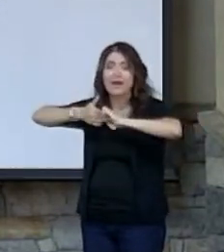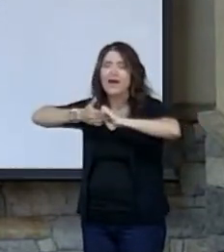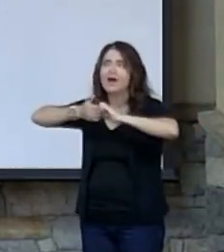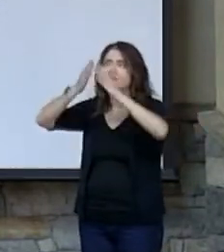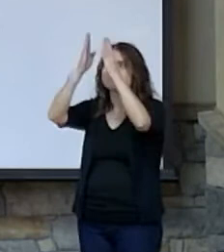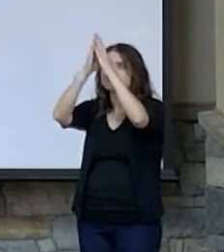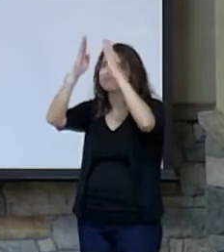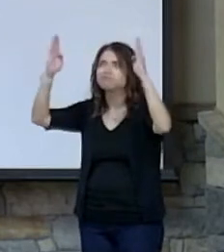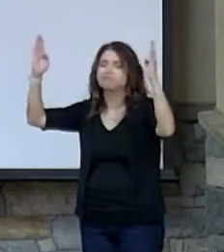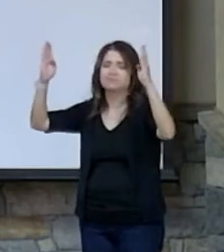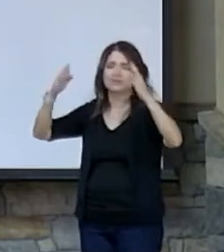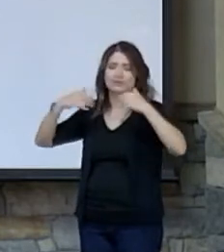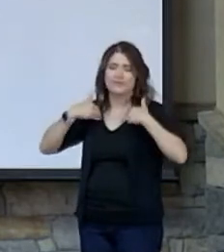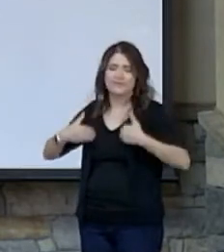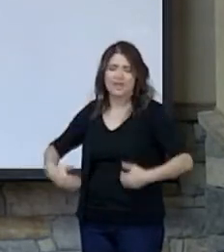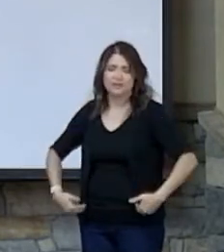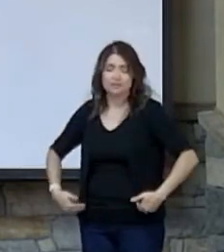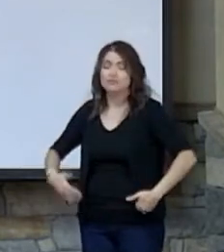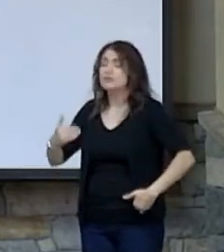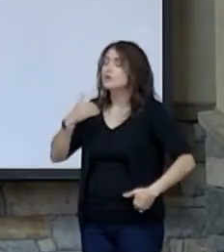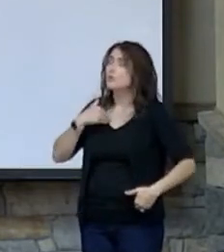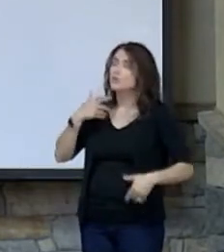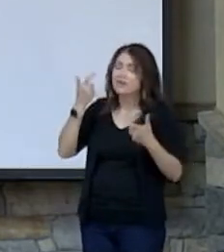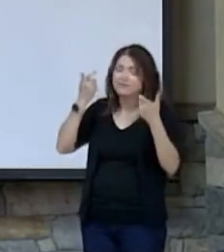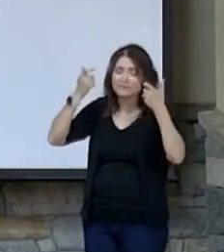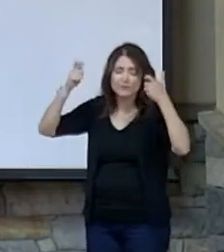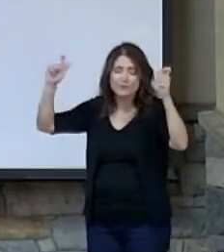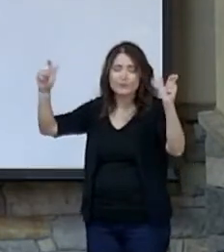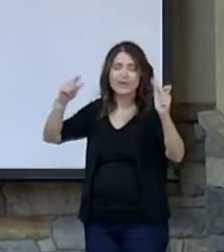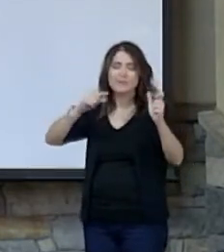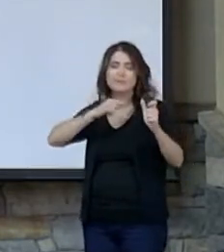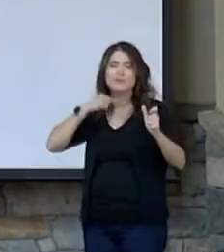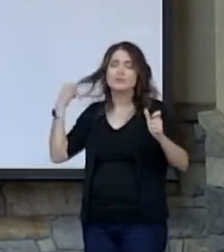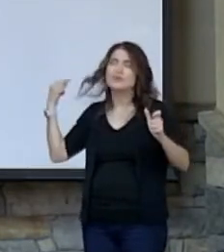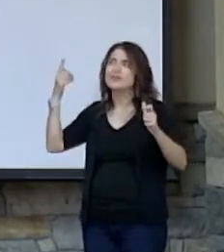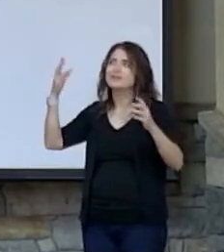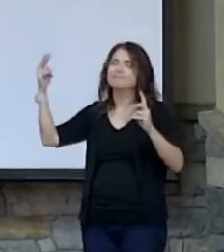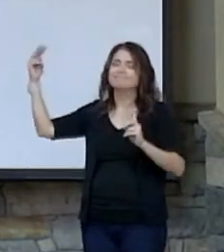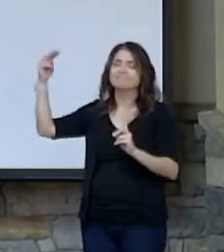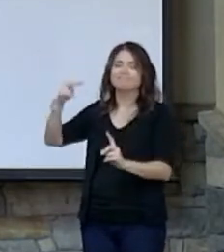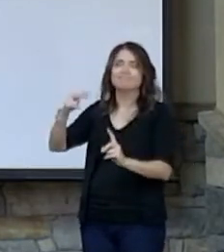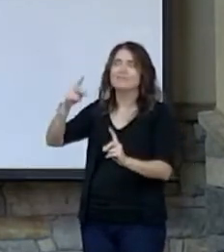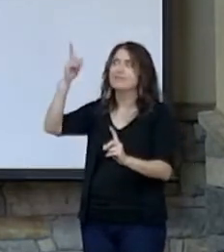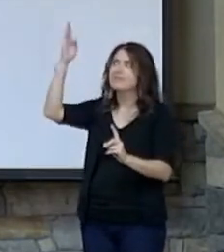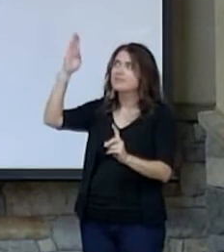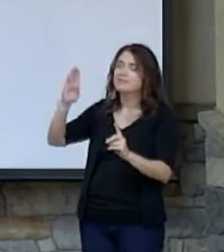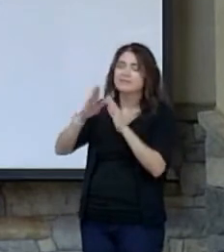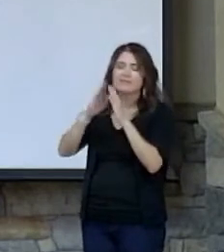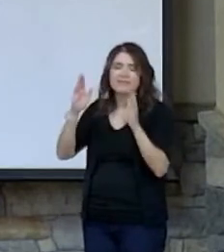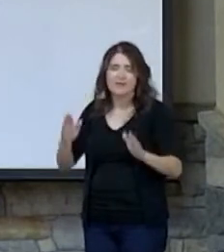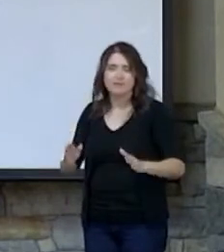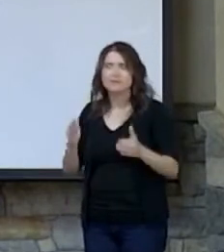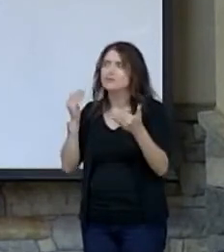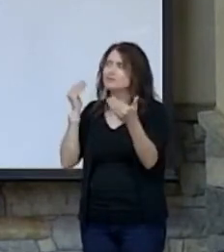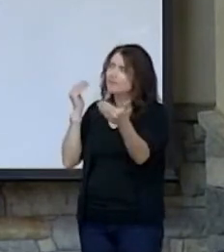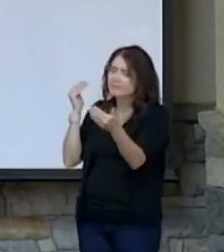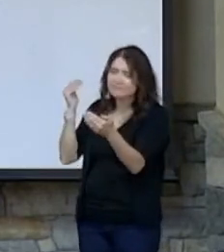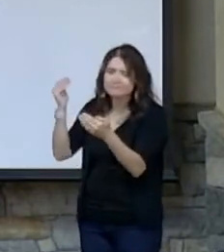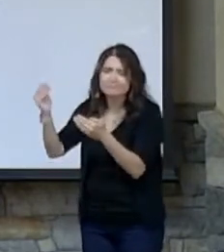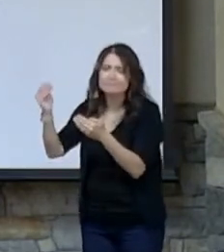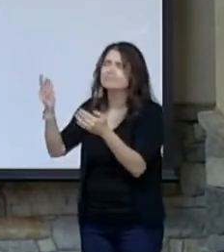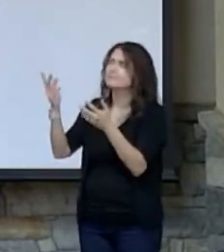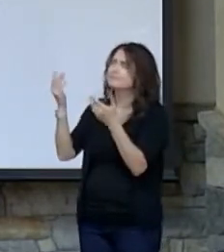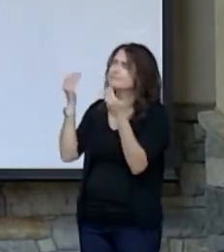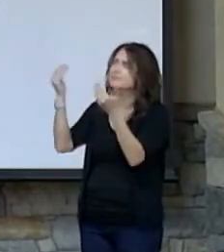And since we have a great priest over the house of God, let us draw near with a true heart in full assurance of